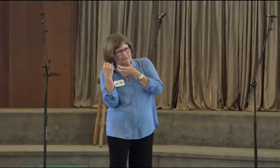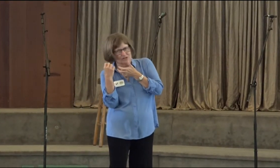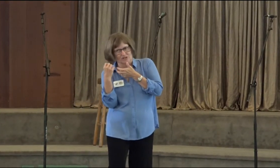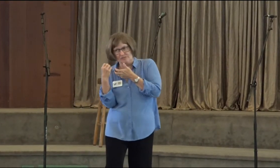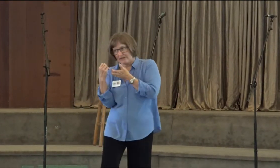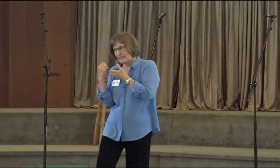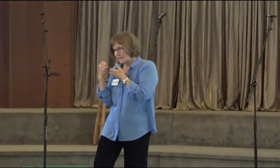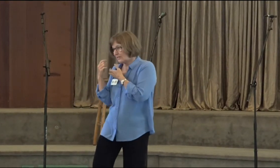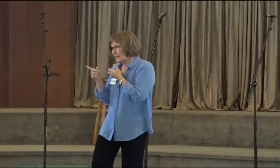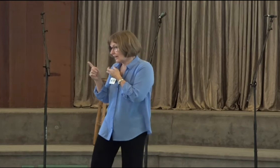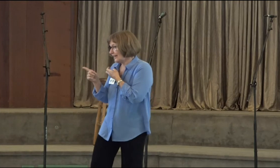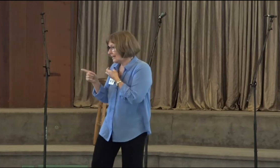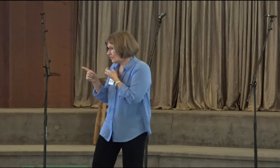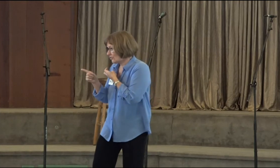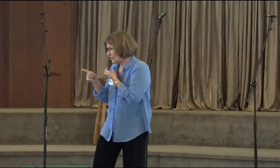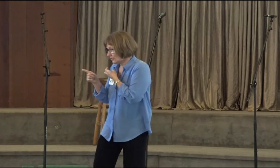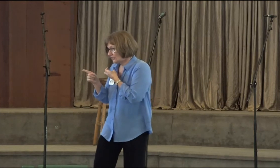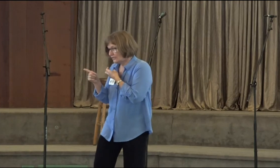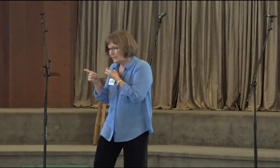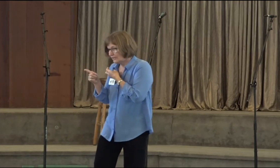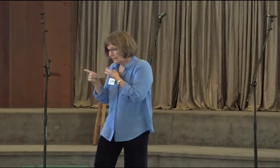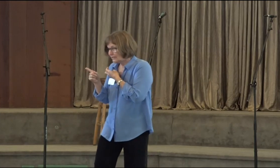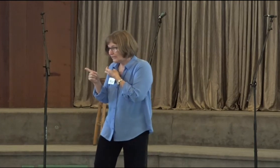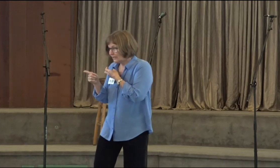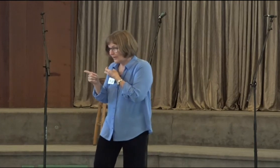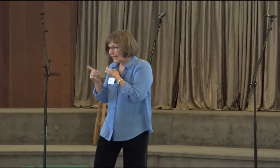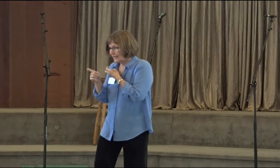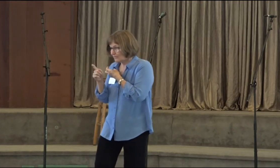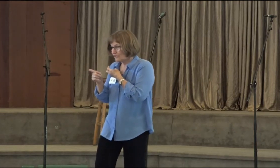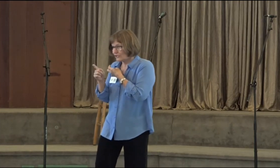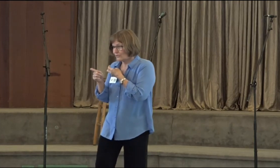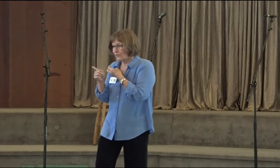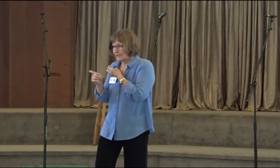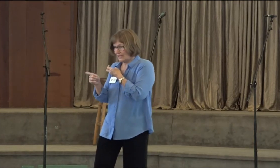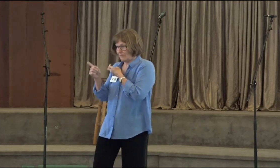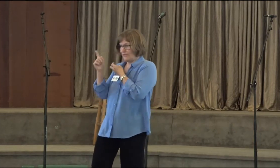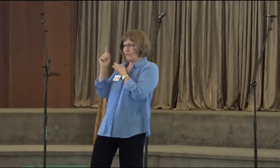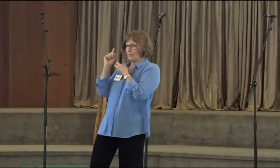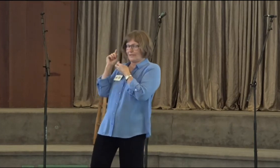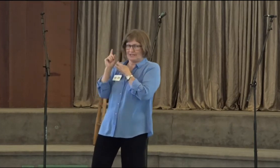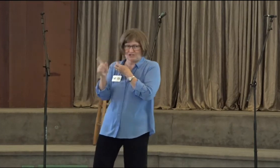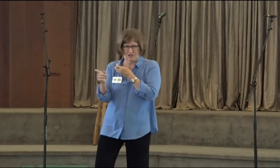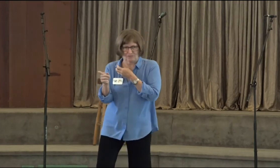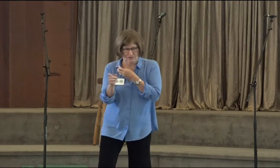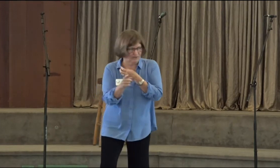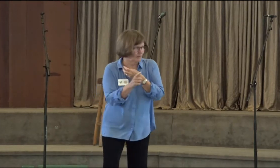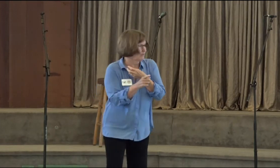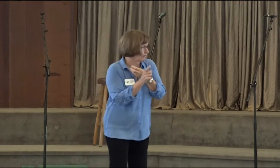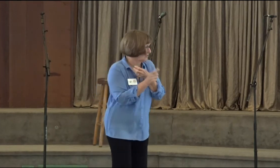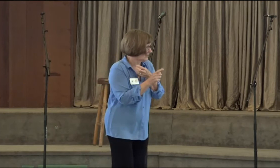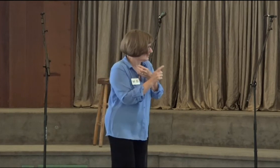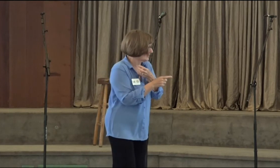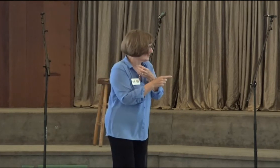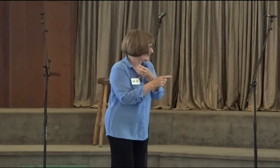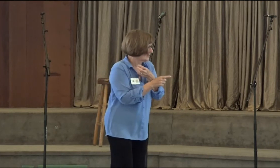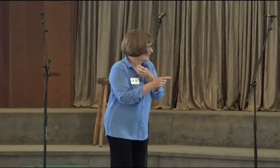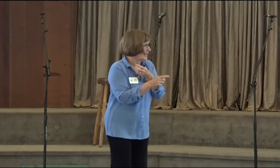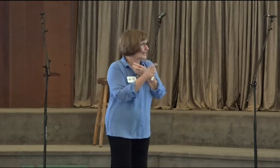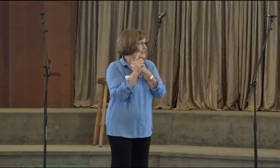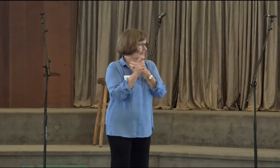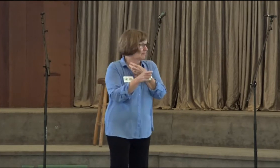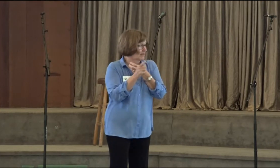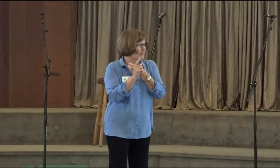I would come to church because I came to church, you know, I came to church through all this. I went through the practitioner program through all of this.